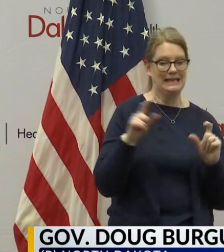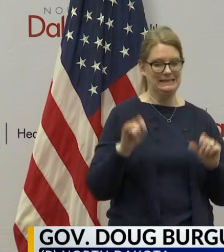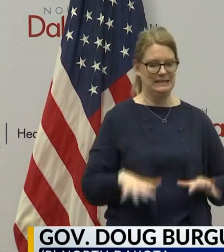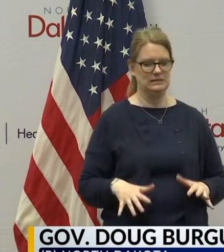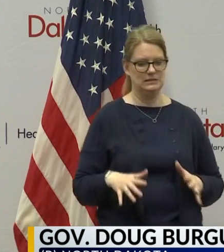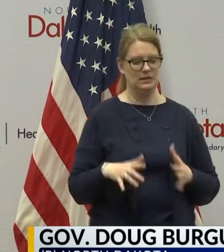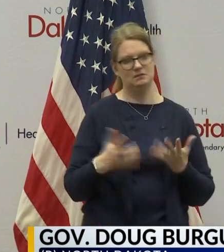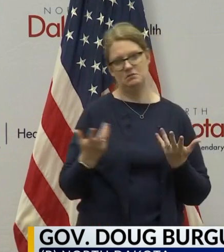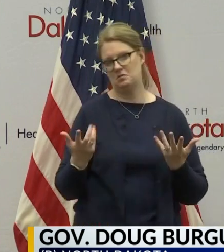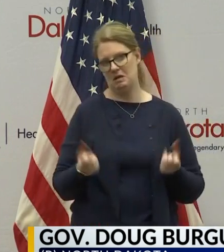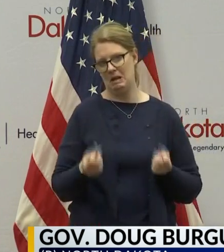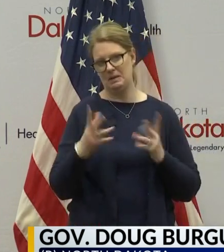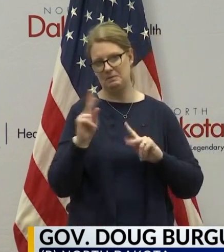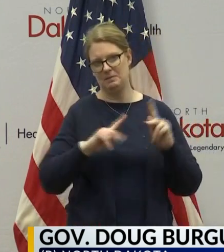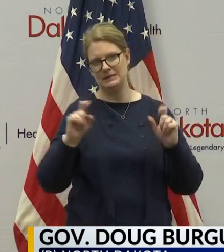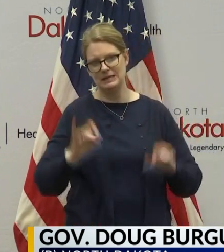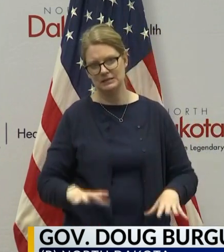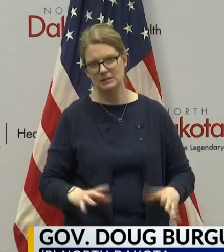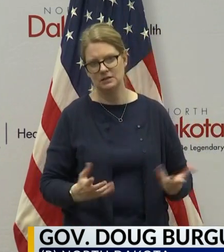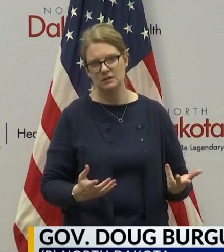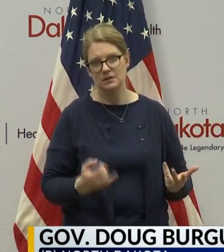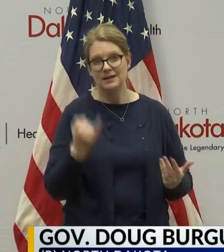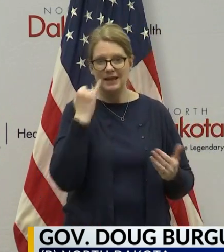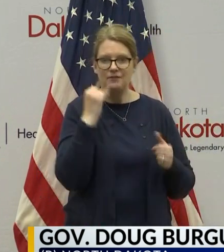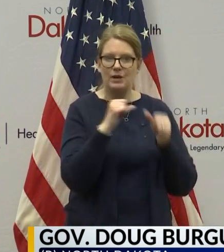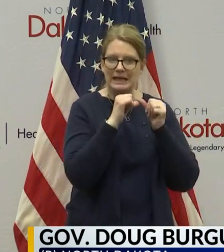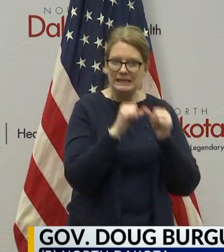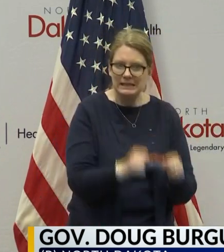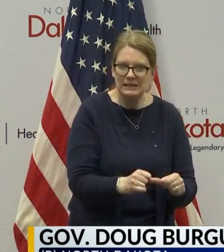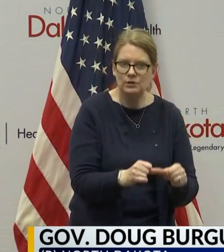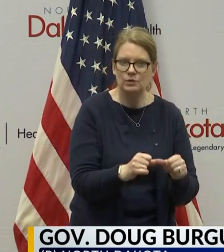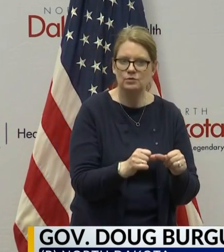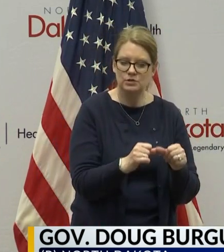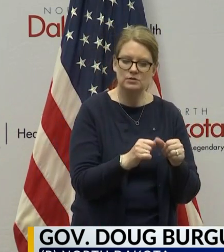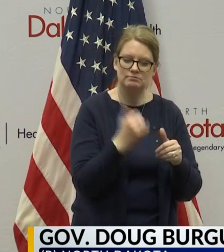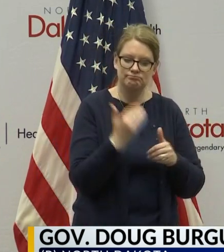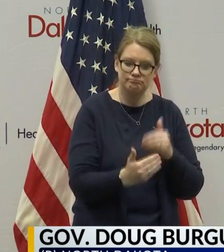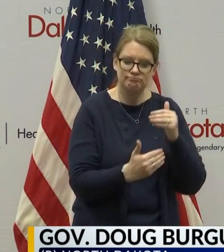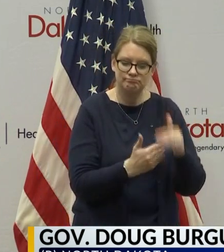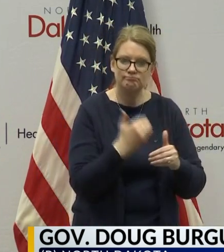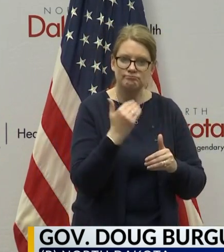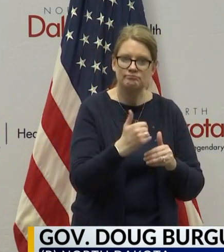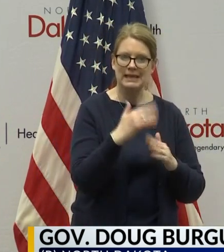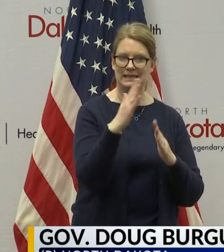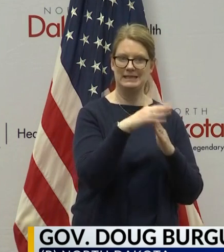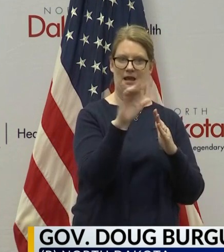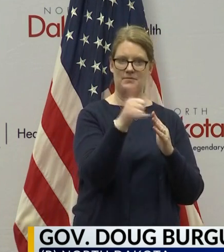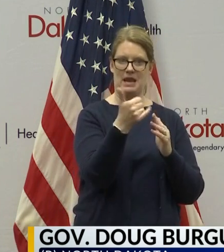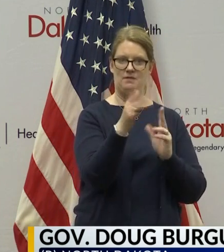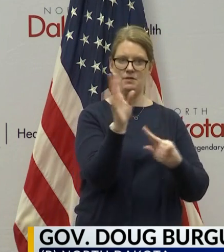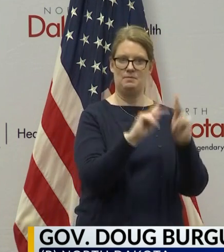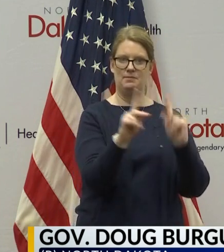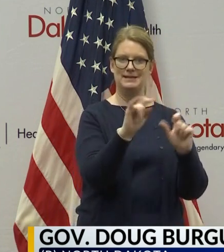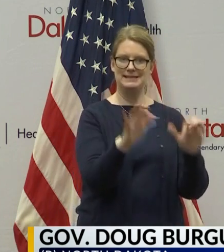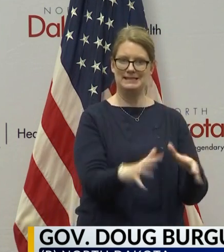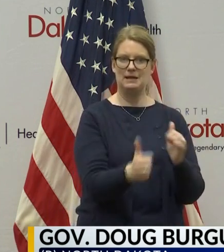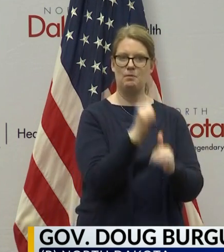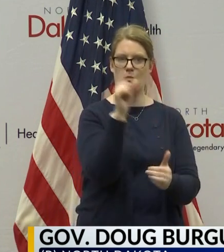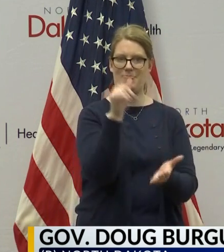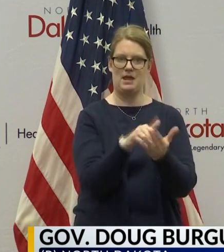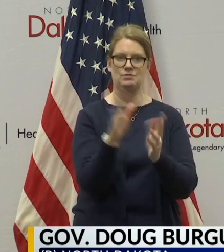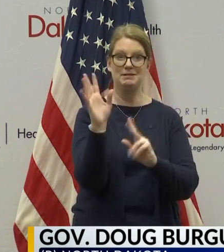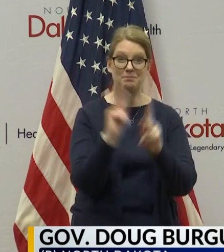testing? And if we can continue to lead the nation in, you know, being in the top 10 of people that are getting tests done per capita